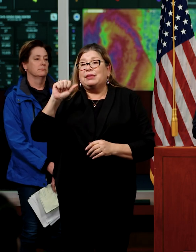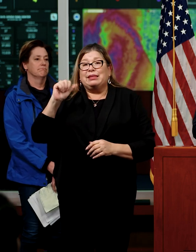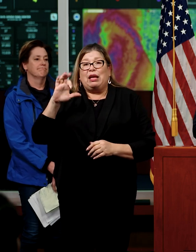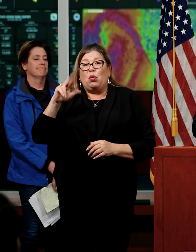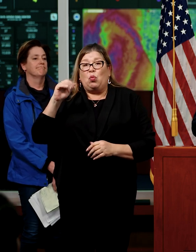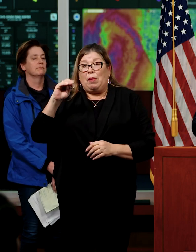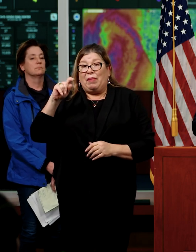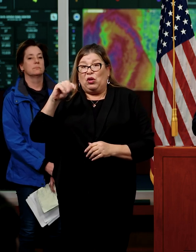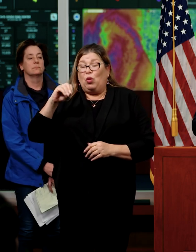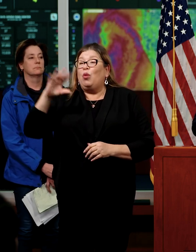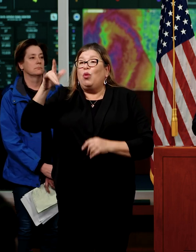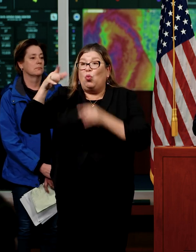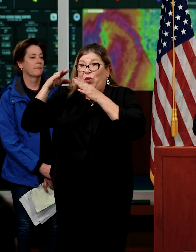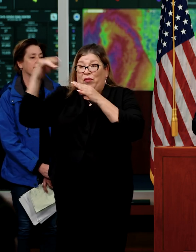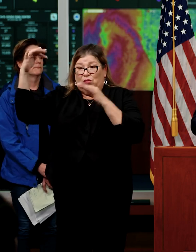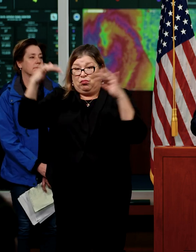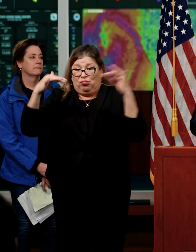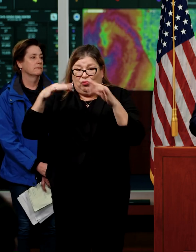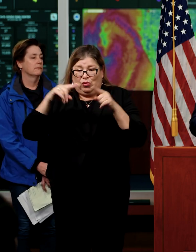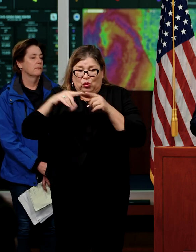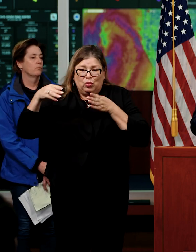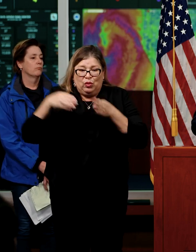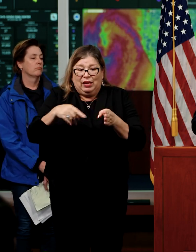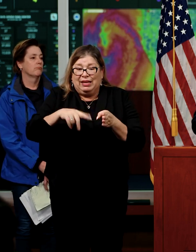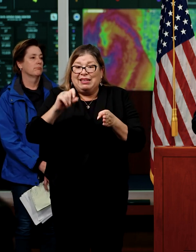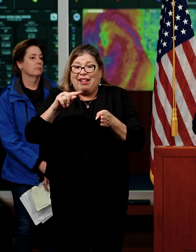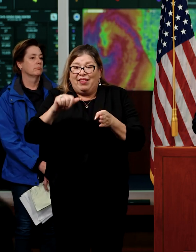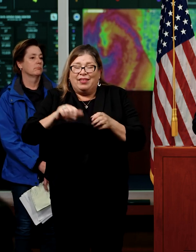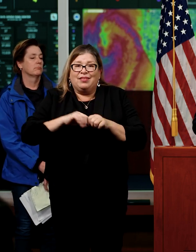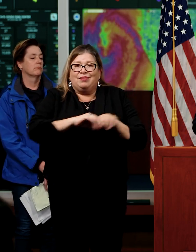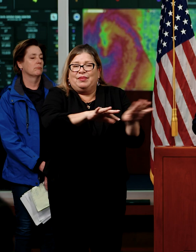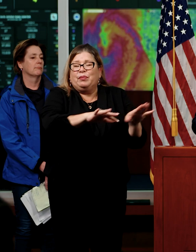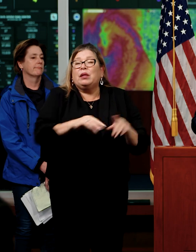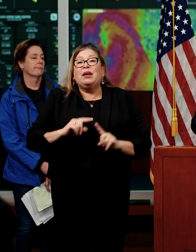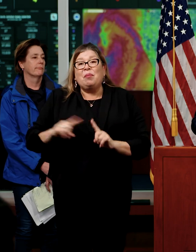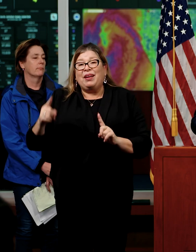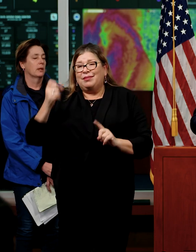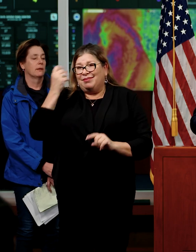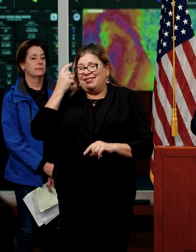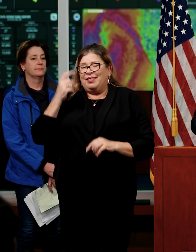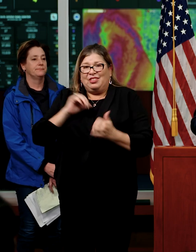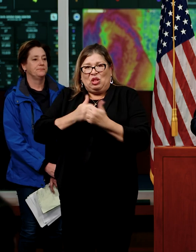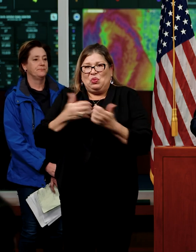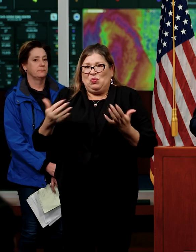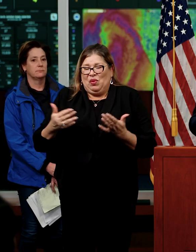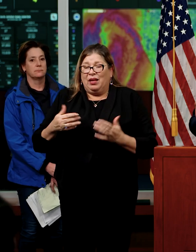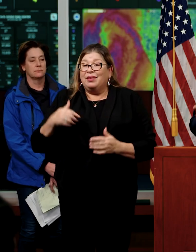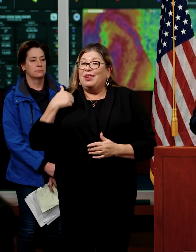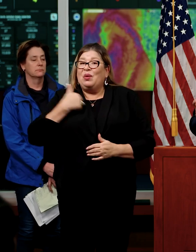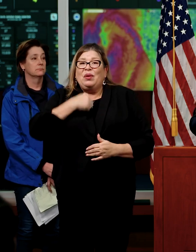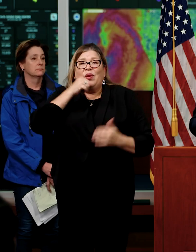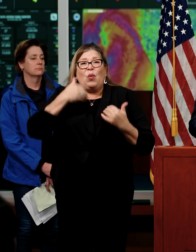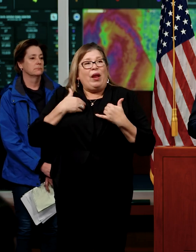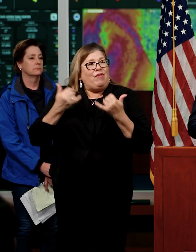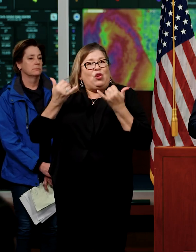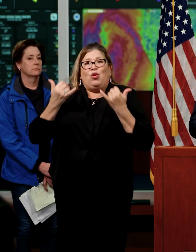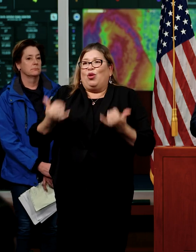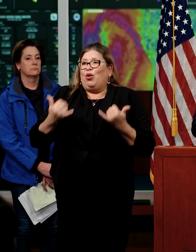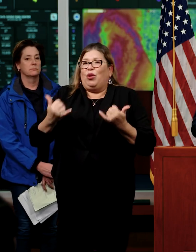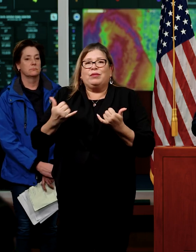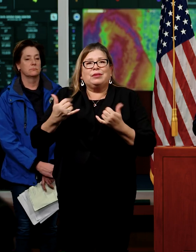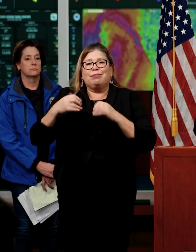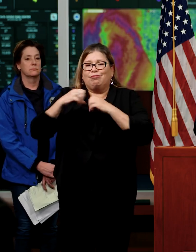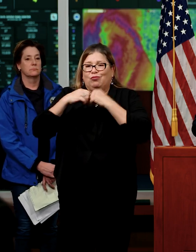through the delta. The challenge is we don't have modernized infrastructure that allows us to fully utilize a storm event like this.